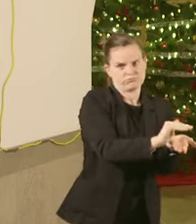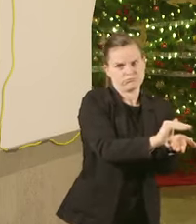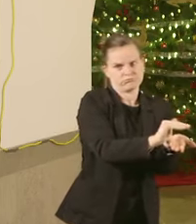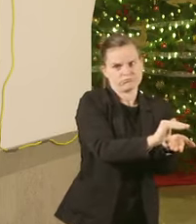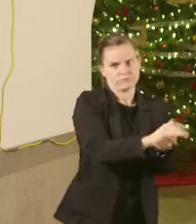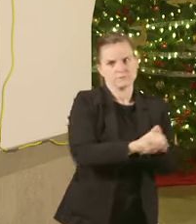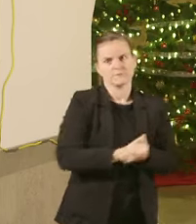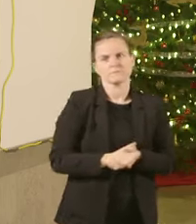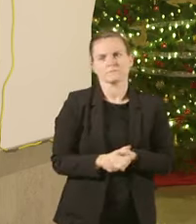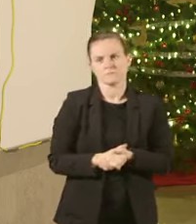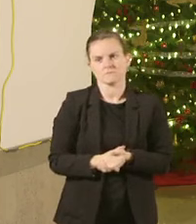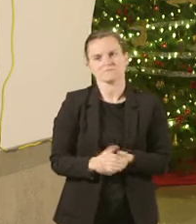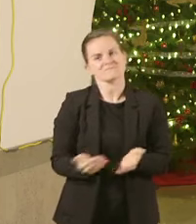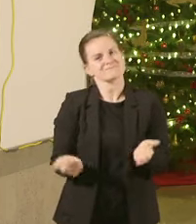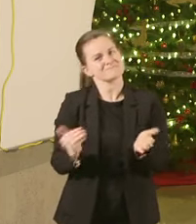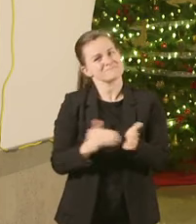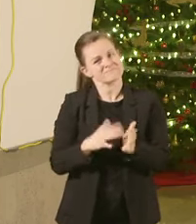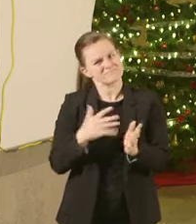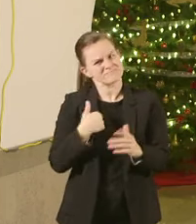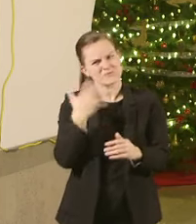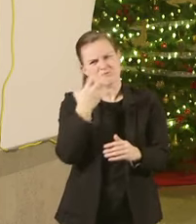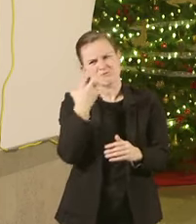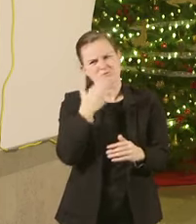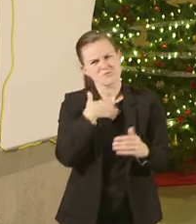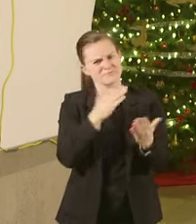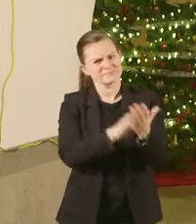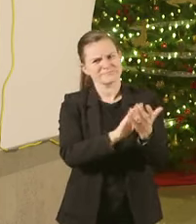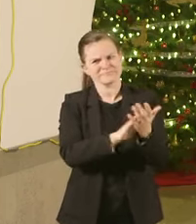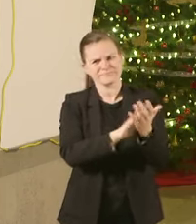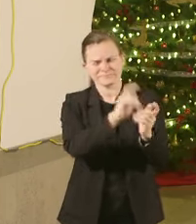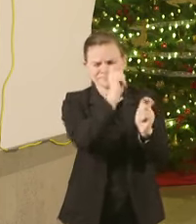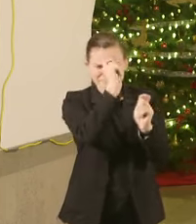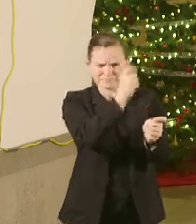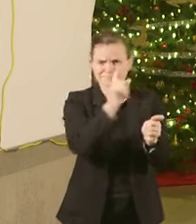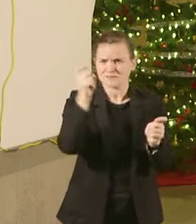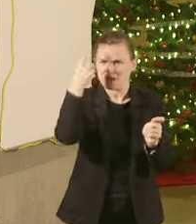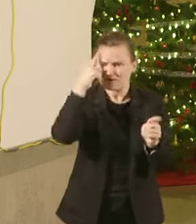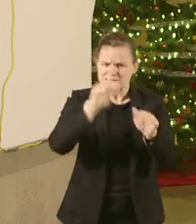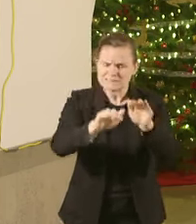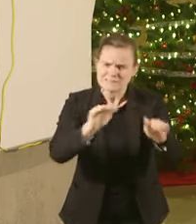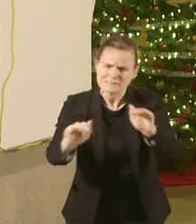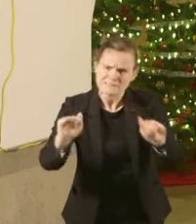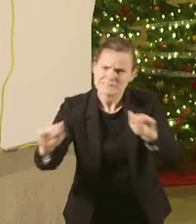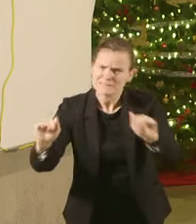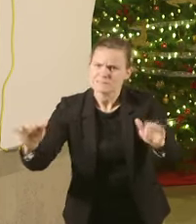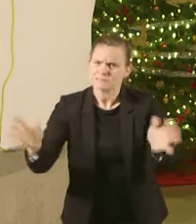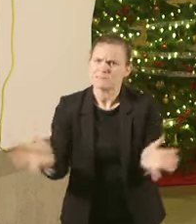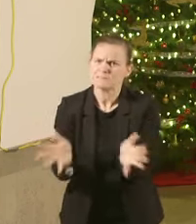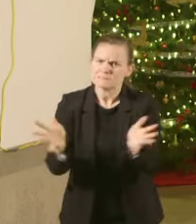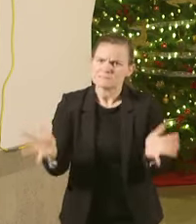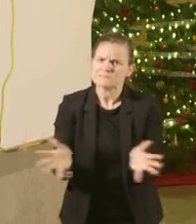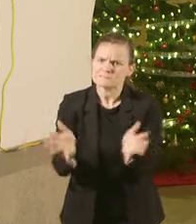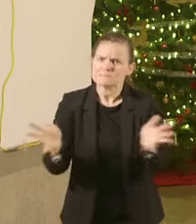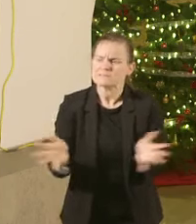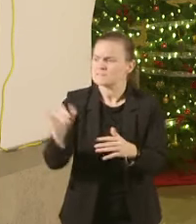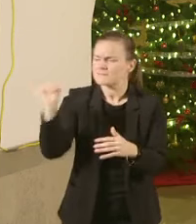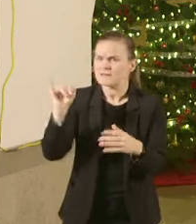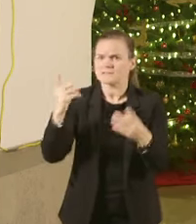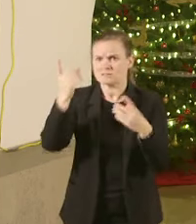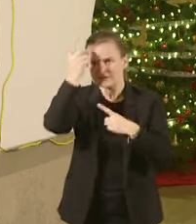been unrelenting in reminding everyone of their responsibility to help us mitigate the infections across the state